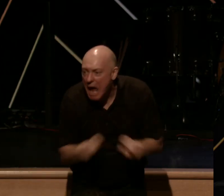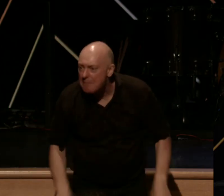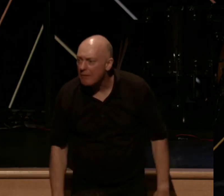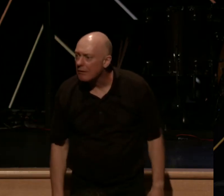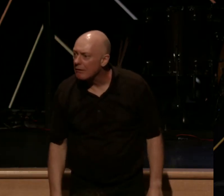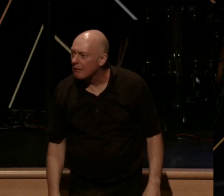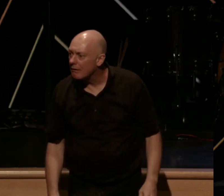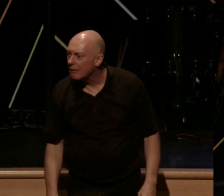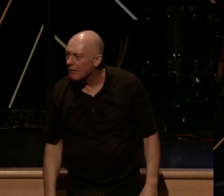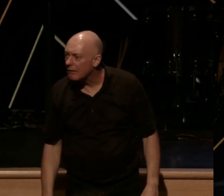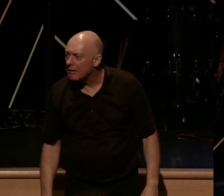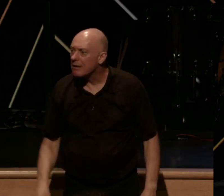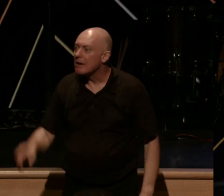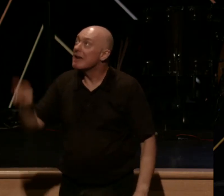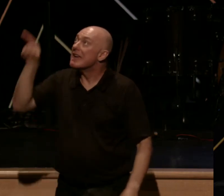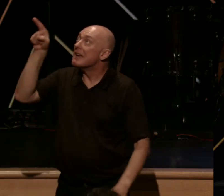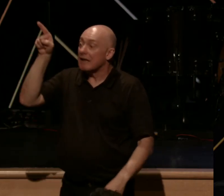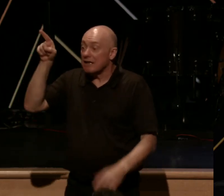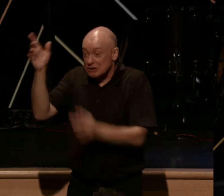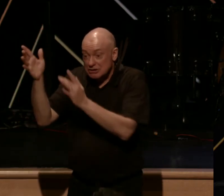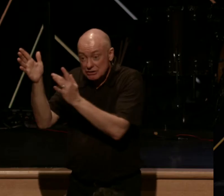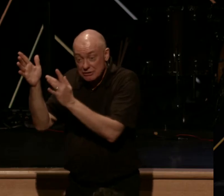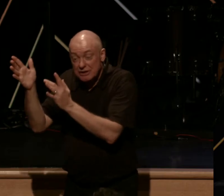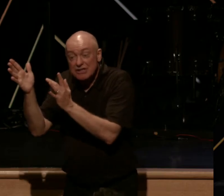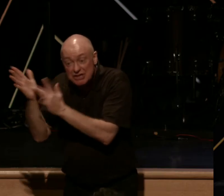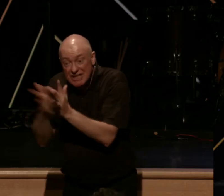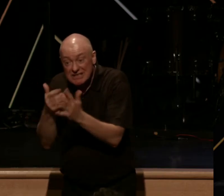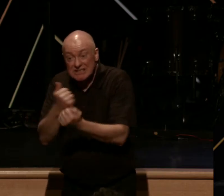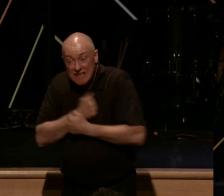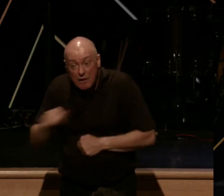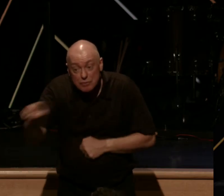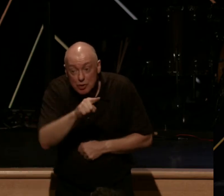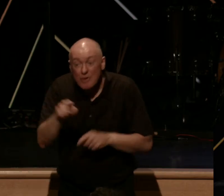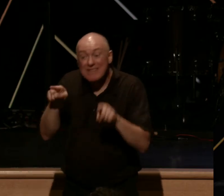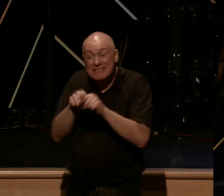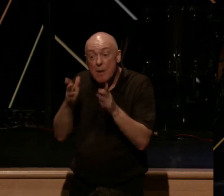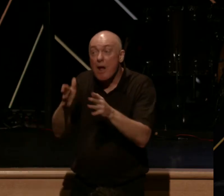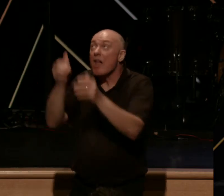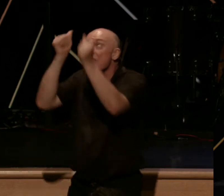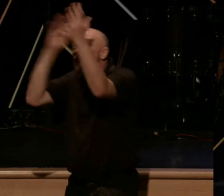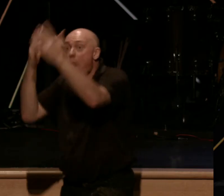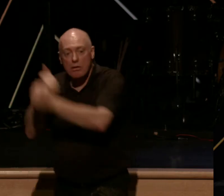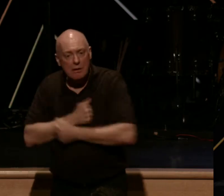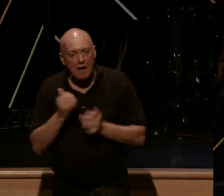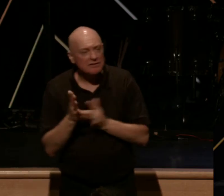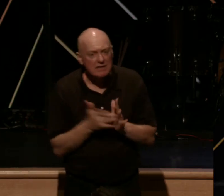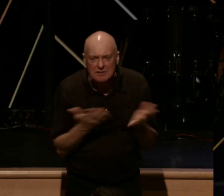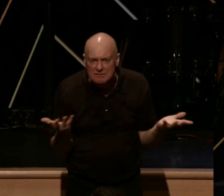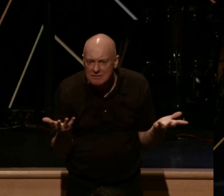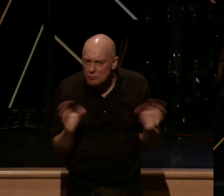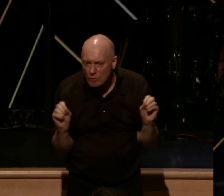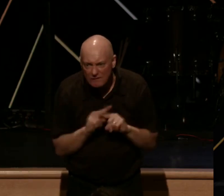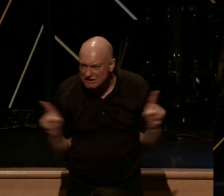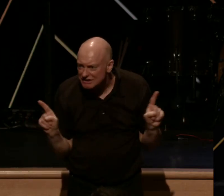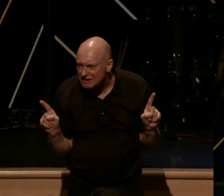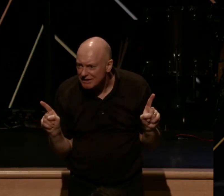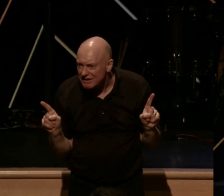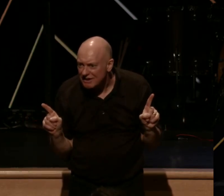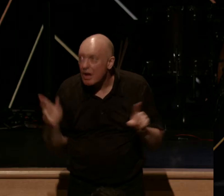He loves you like the Father loves him. In other words, he's saying this, that God loves